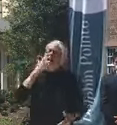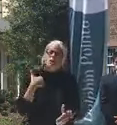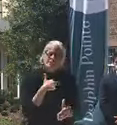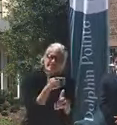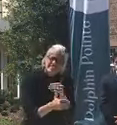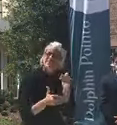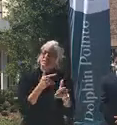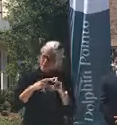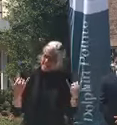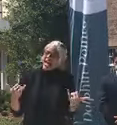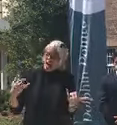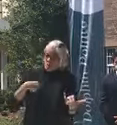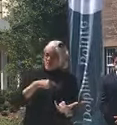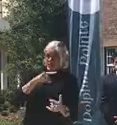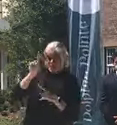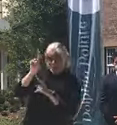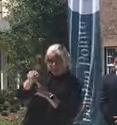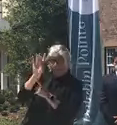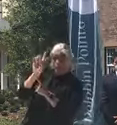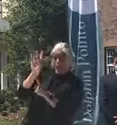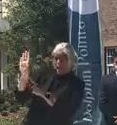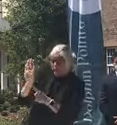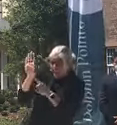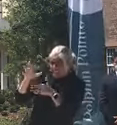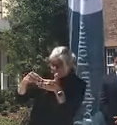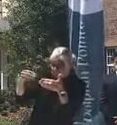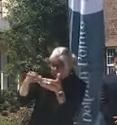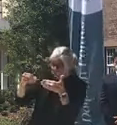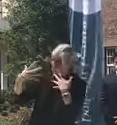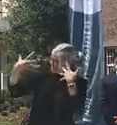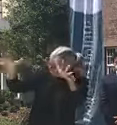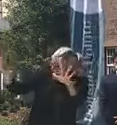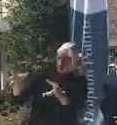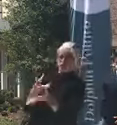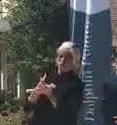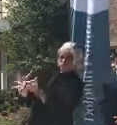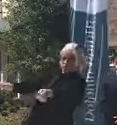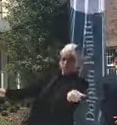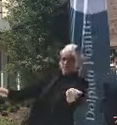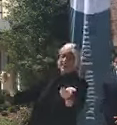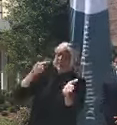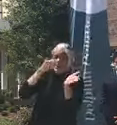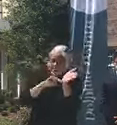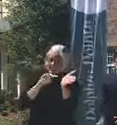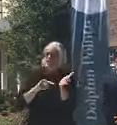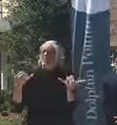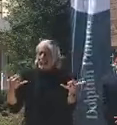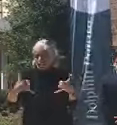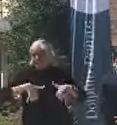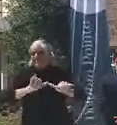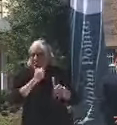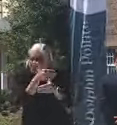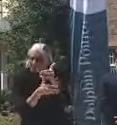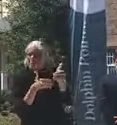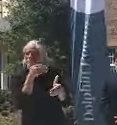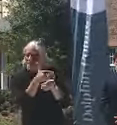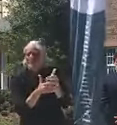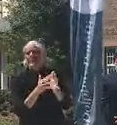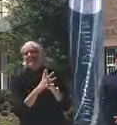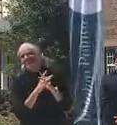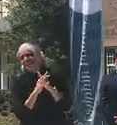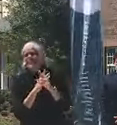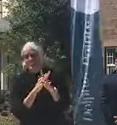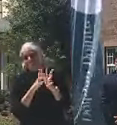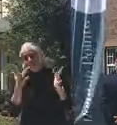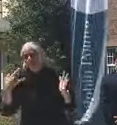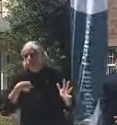situation where $1.1 billion has been paid out. In terms of the investigation, it's going to be this was a system that